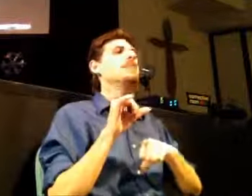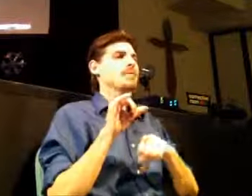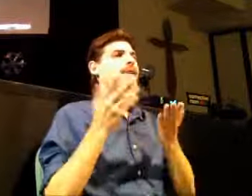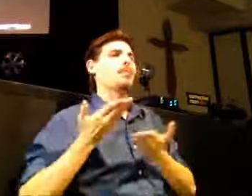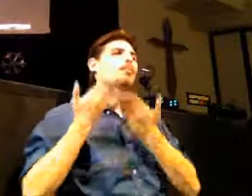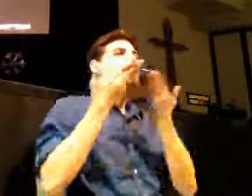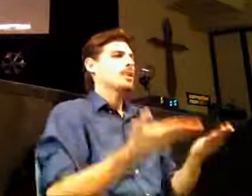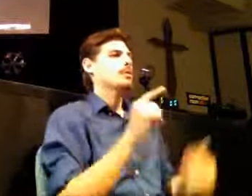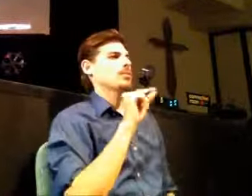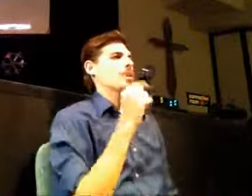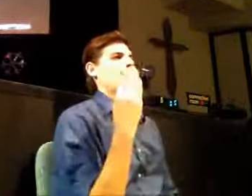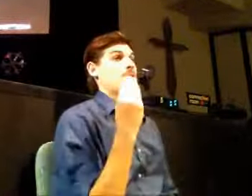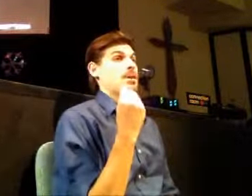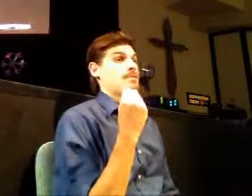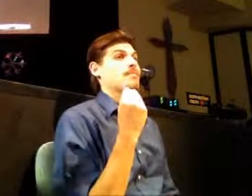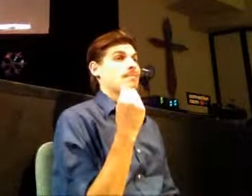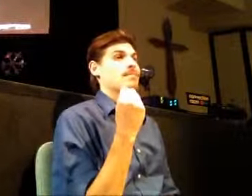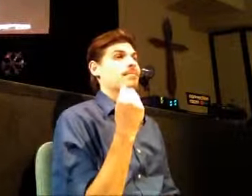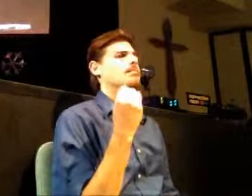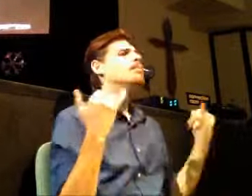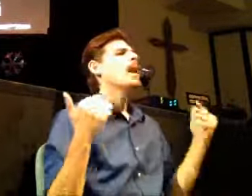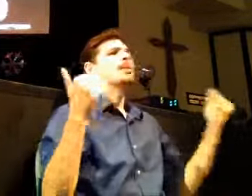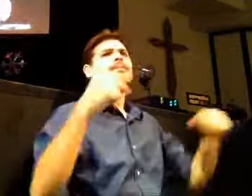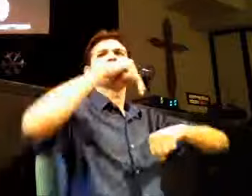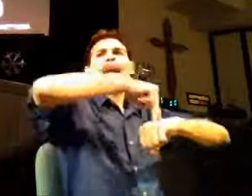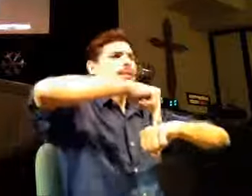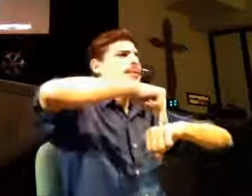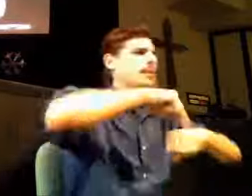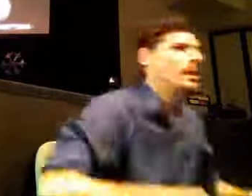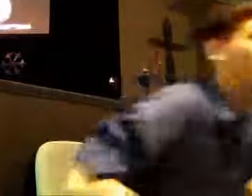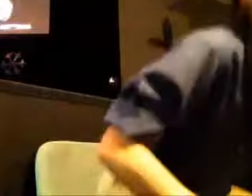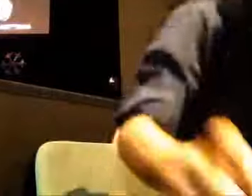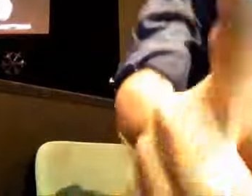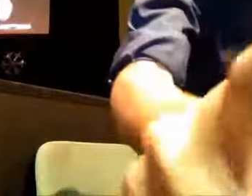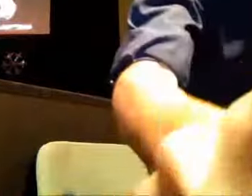this next year and see what it does for you. Why don't you stand? And before I close this, I just want to remind you that you